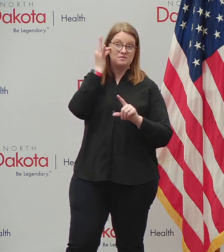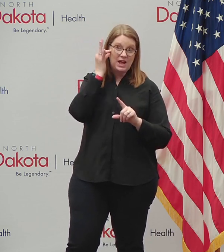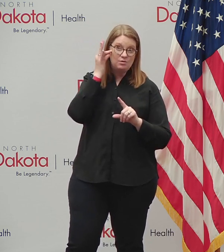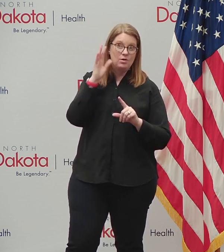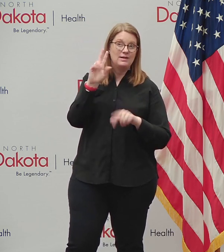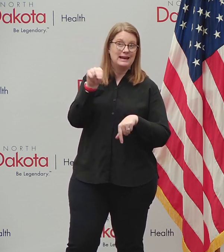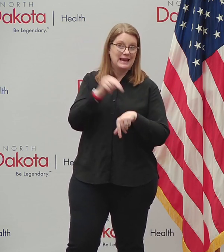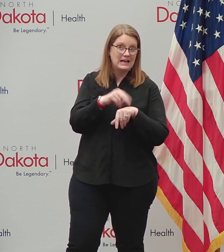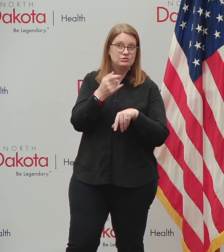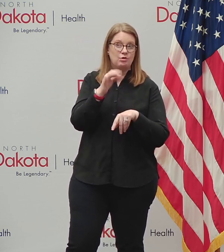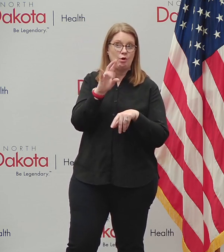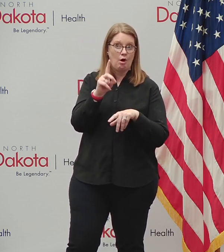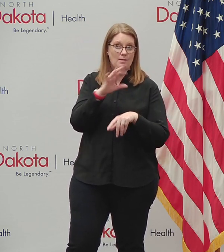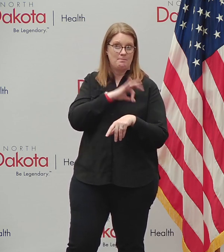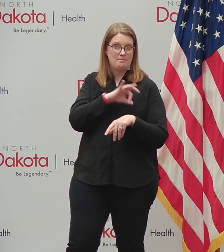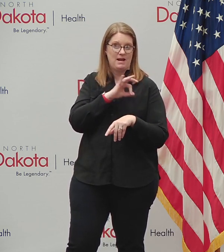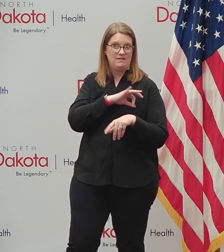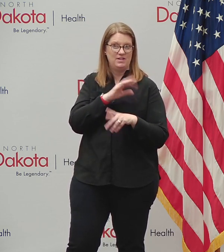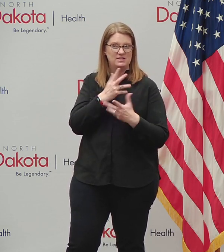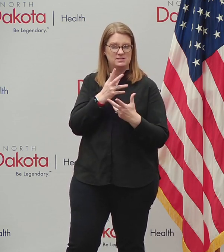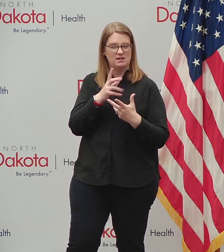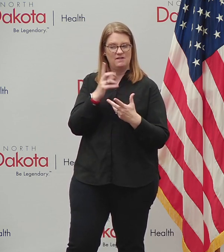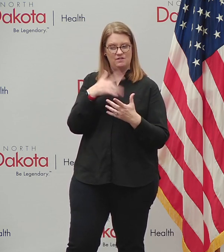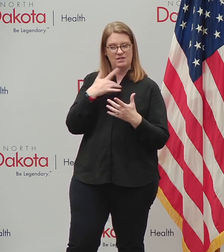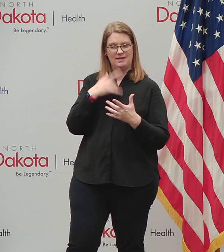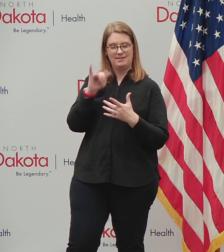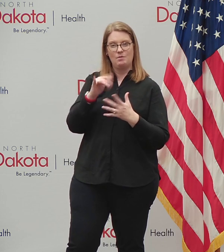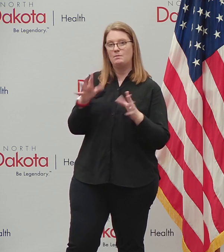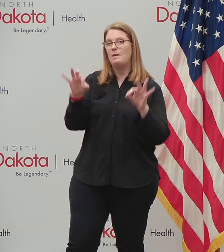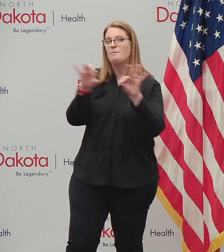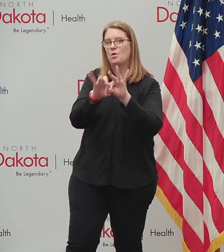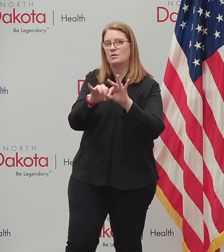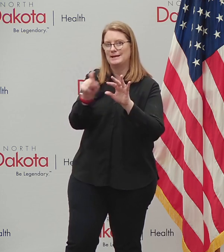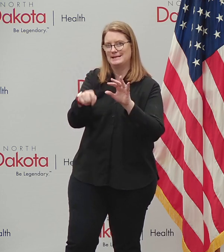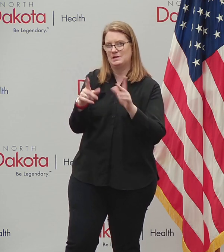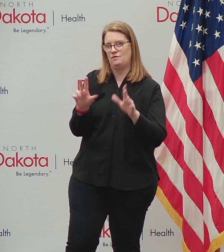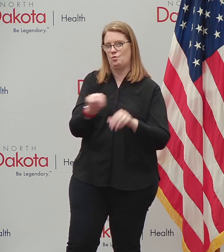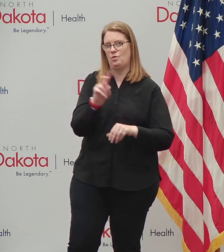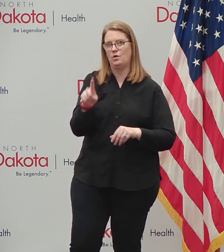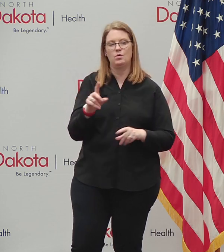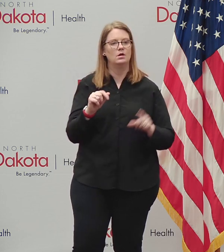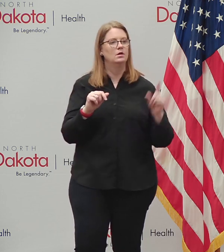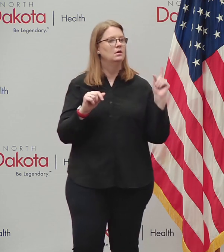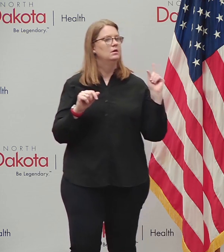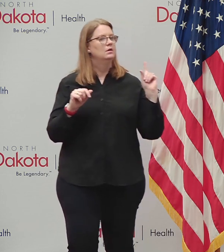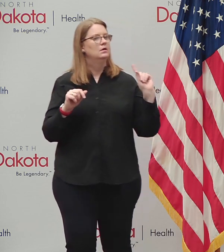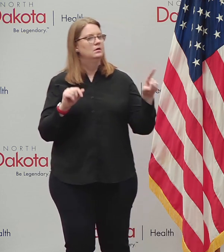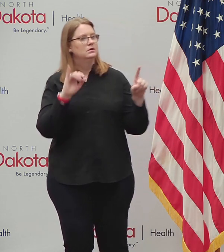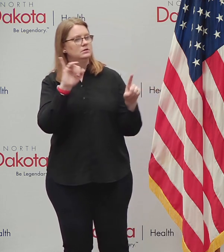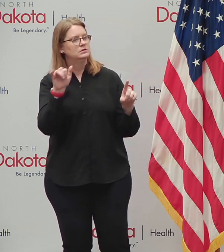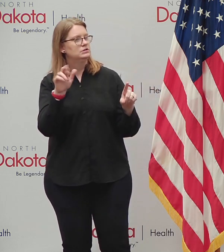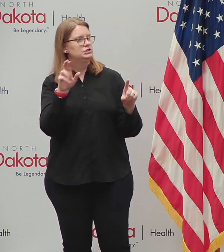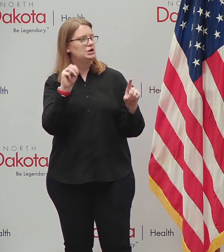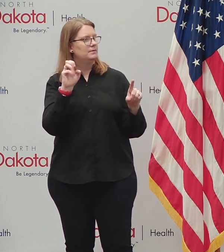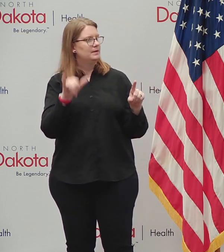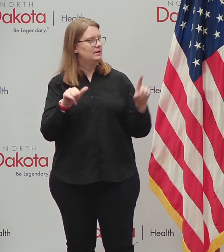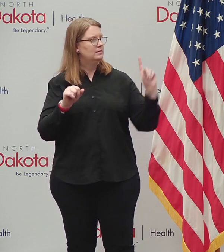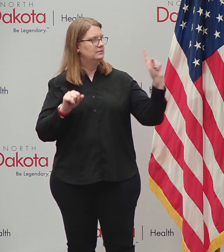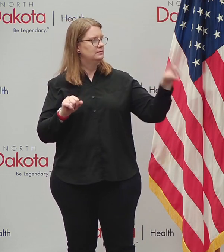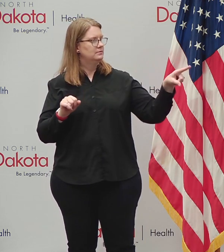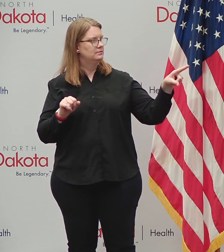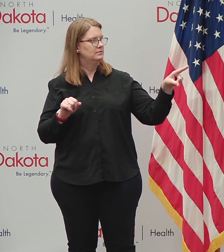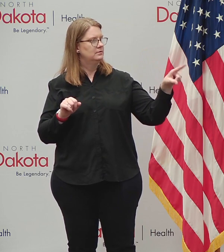benefits were part of that package. That's something that would be really important in North Dakota. Okay. I'm going to go, uh, and then, uh,